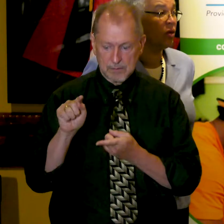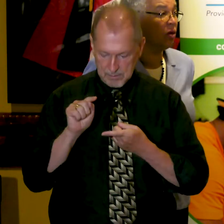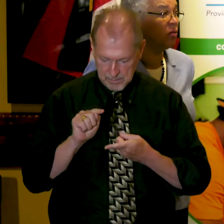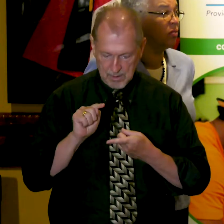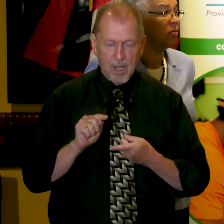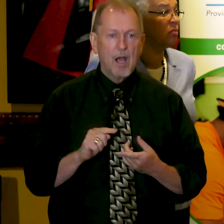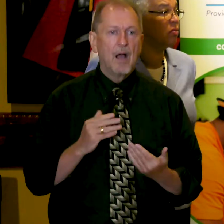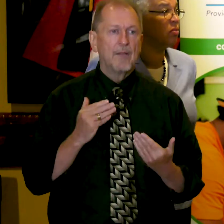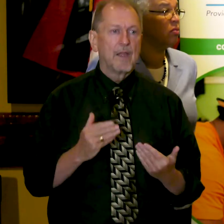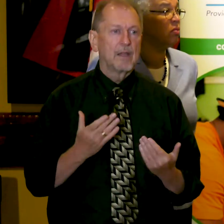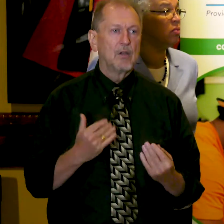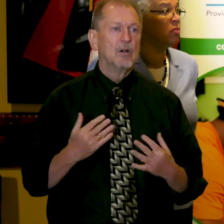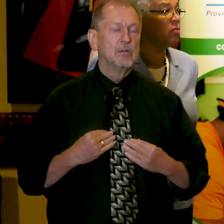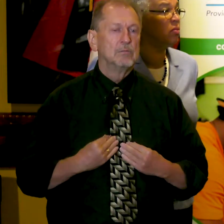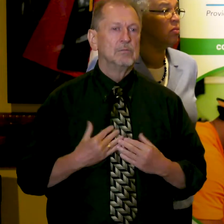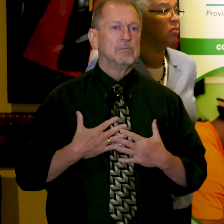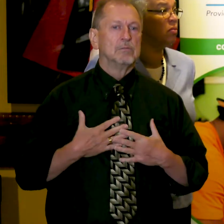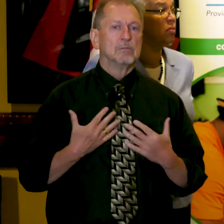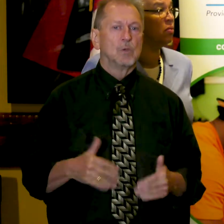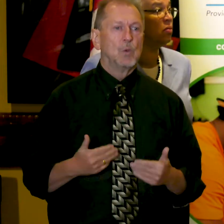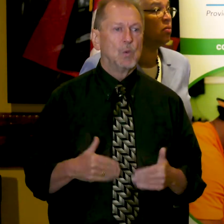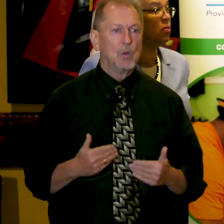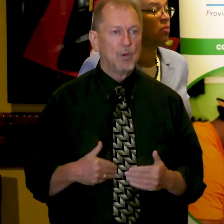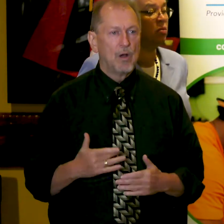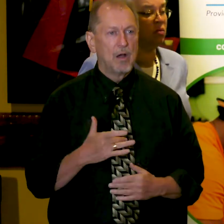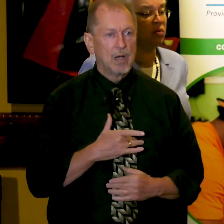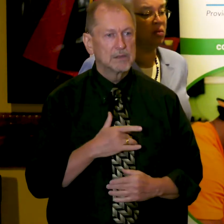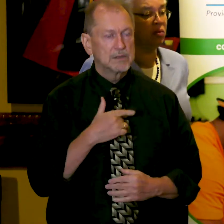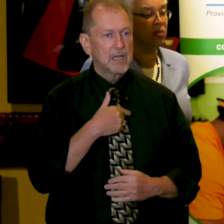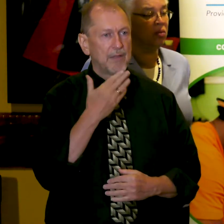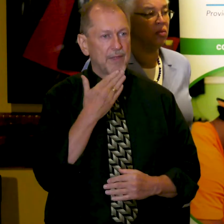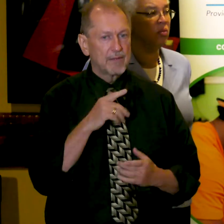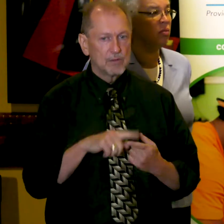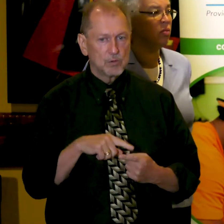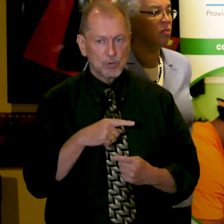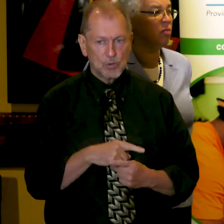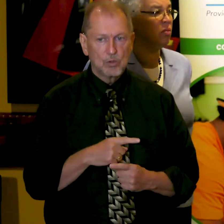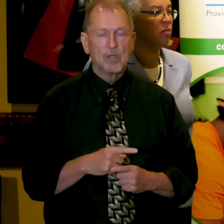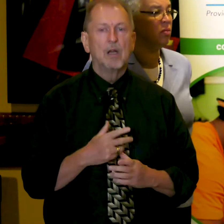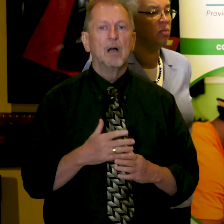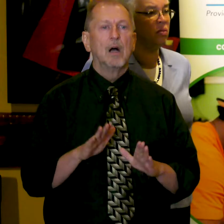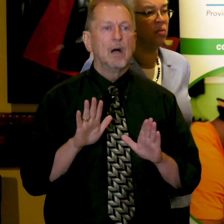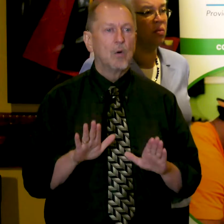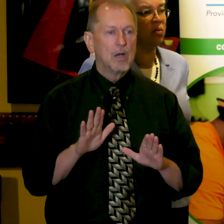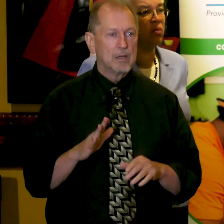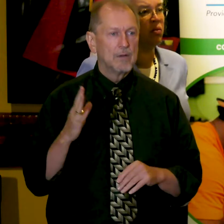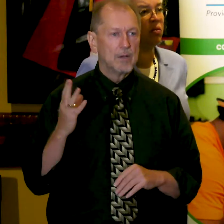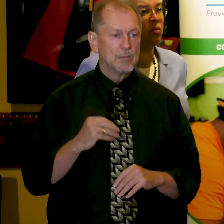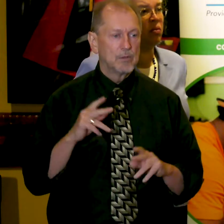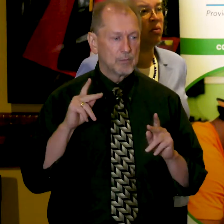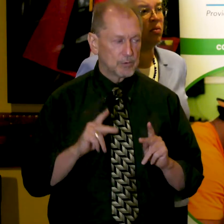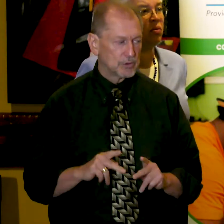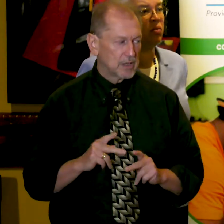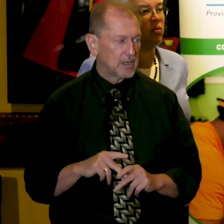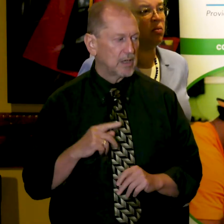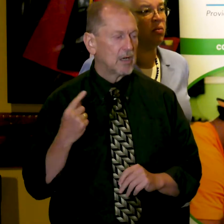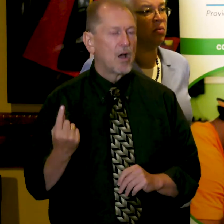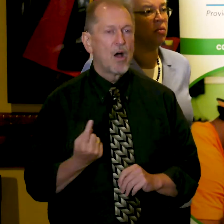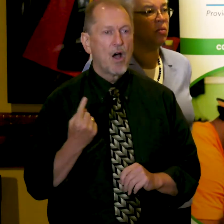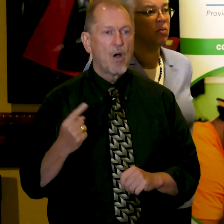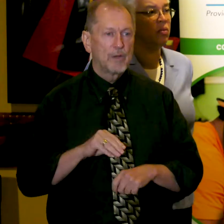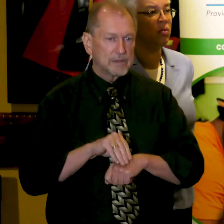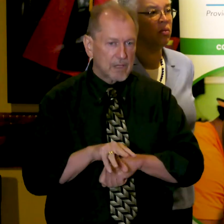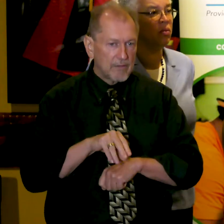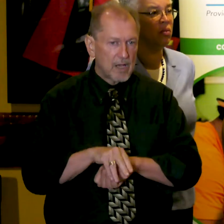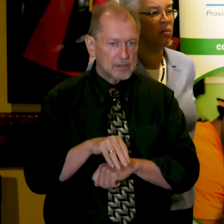you. I am so deeply thankful to you. You're such a beautiful person. And with all the patience that you gave me,